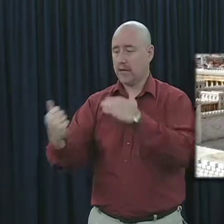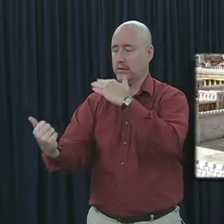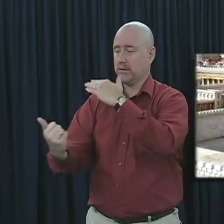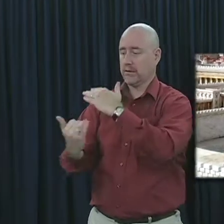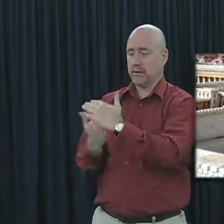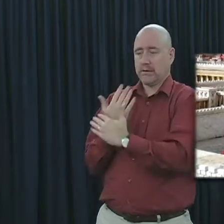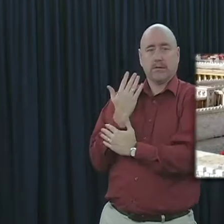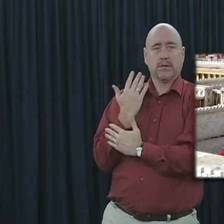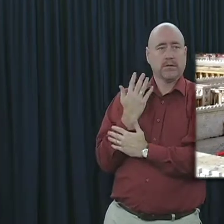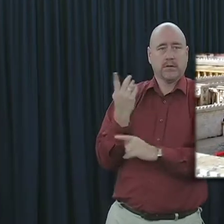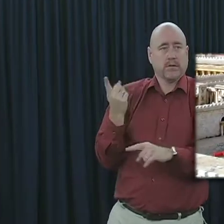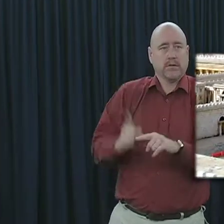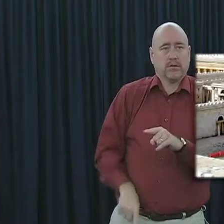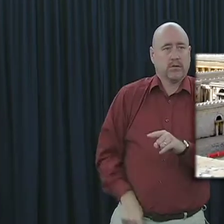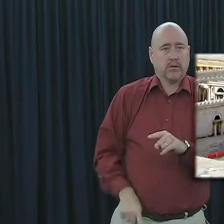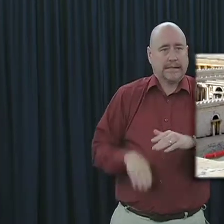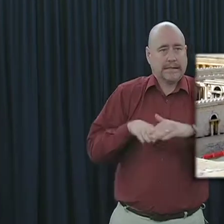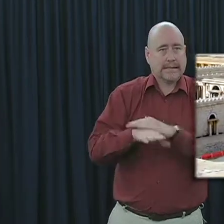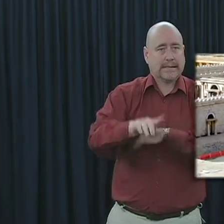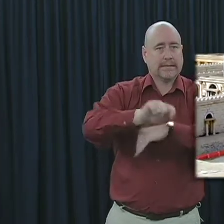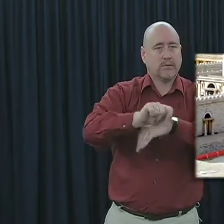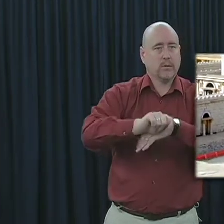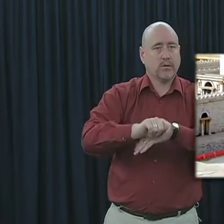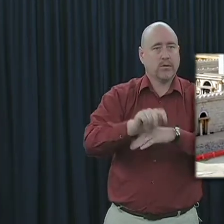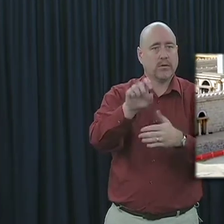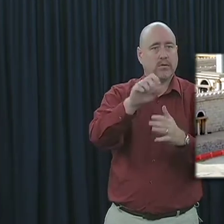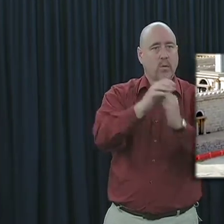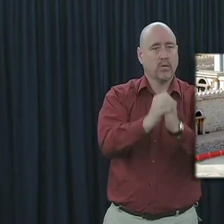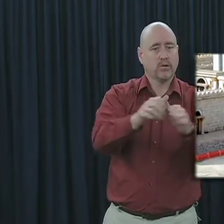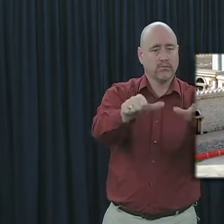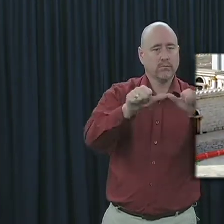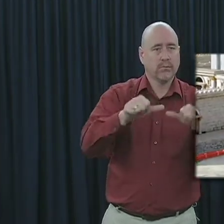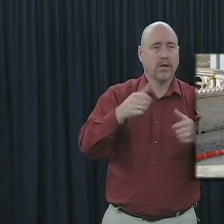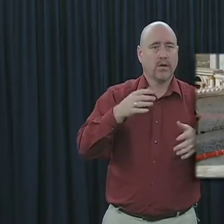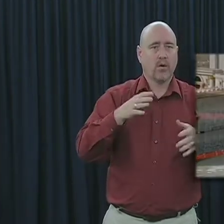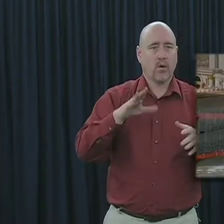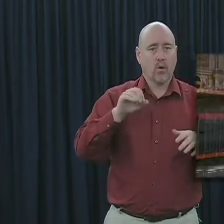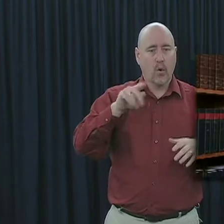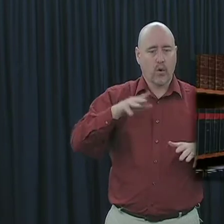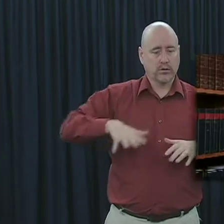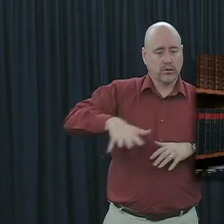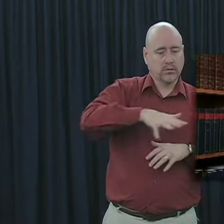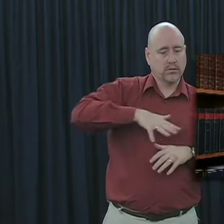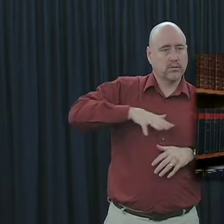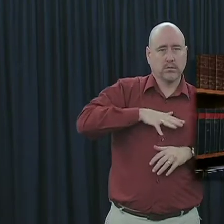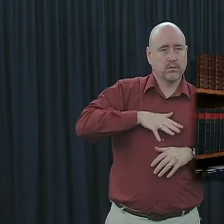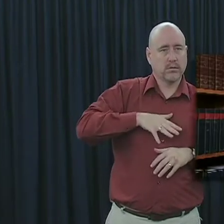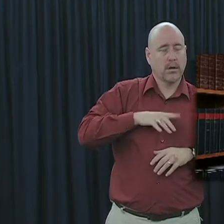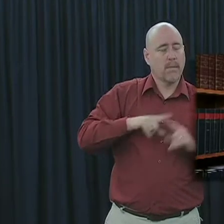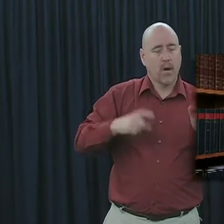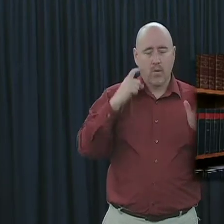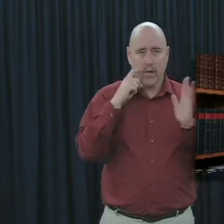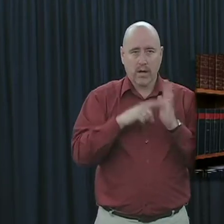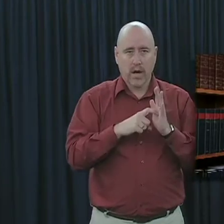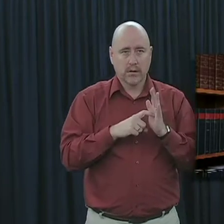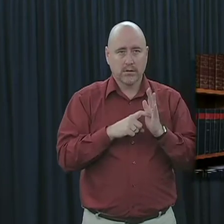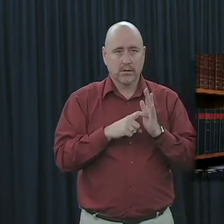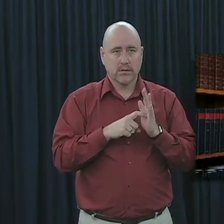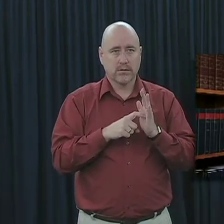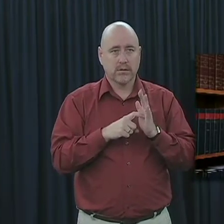venturing into the temple sanctuary and its inner courts. What we must recognize is that the